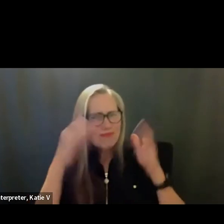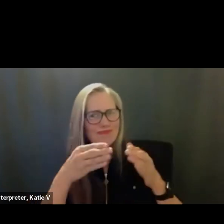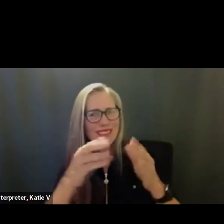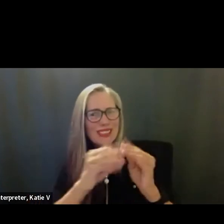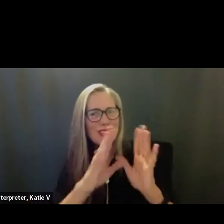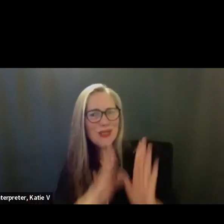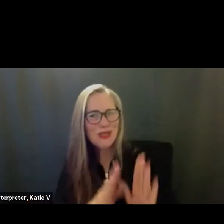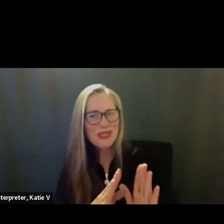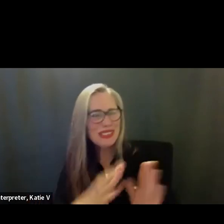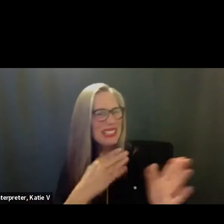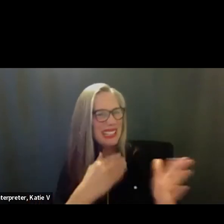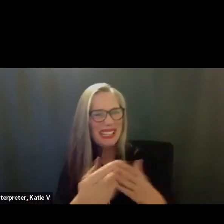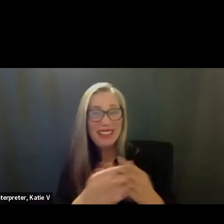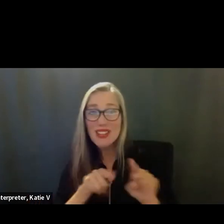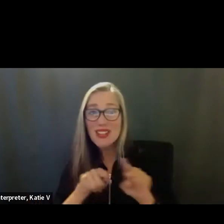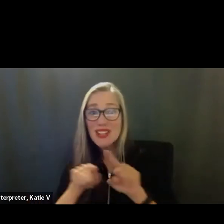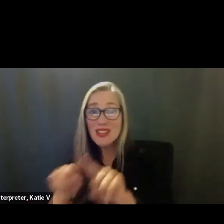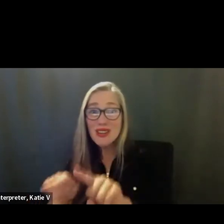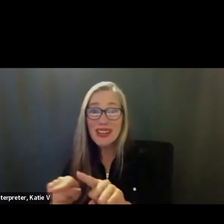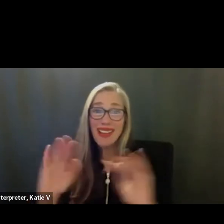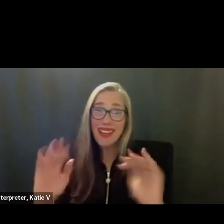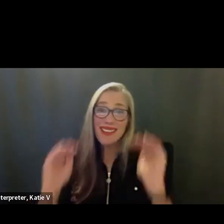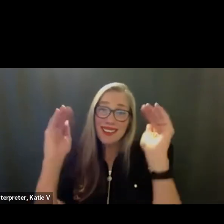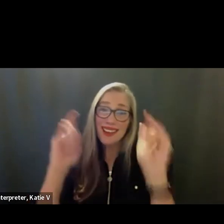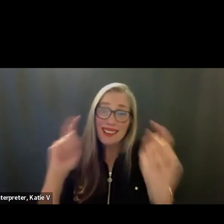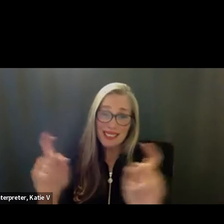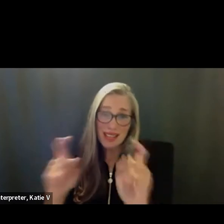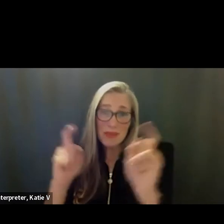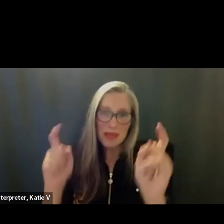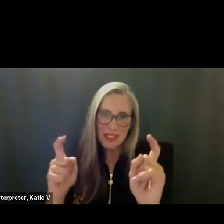getting our school year off. think it's good foot. Thanks.